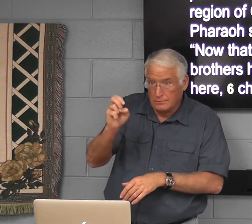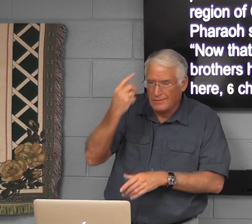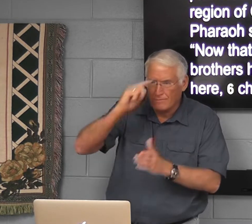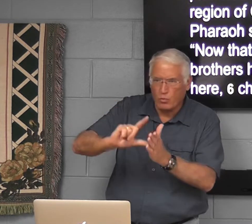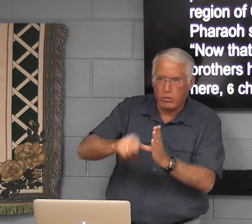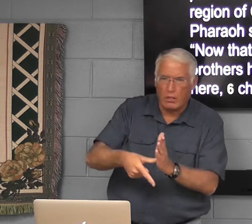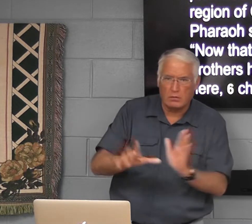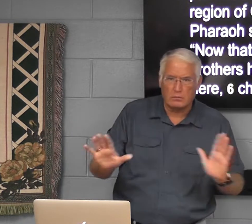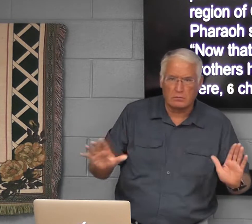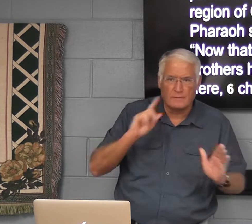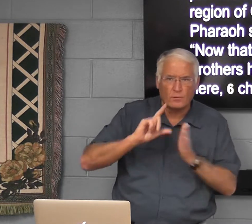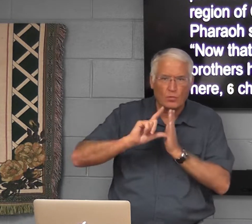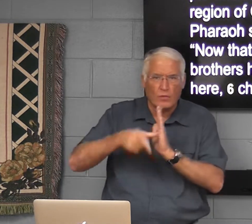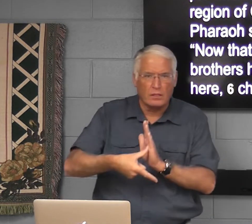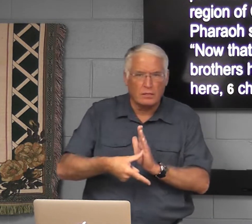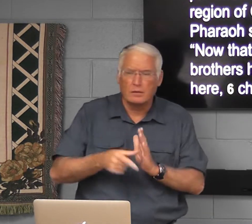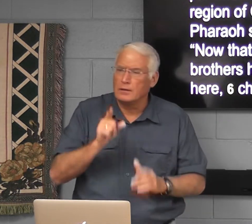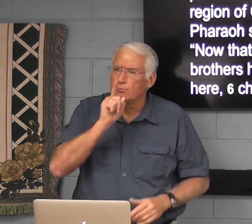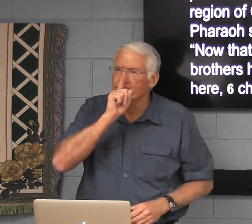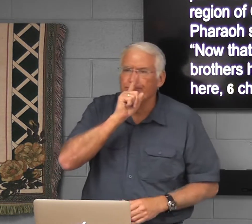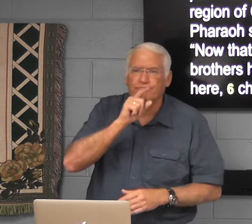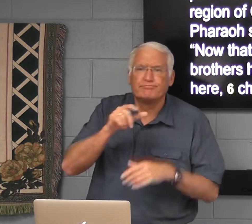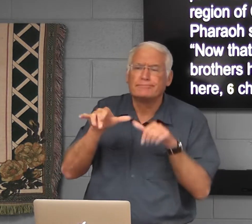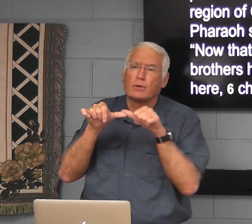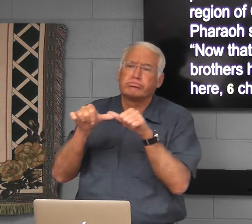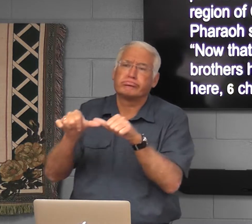Are we allowed to stay in Goshen for a while?